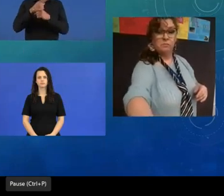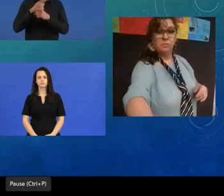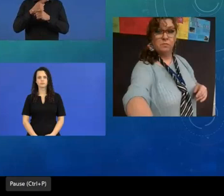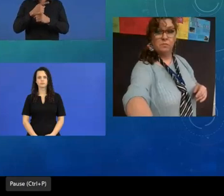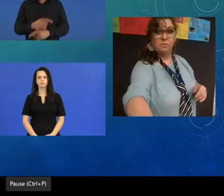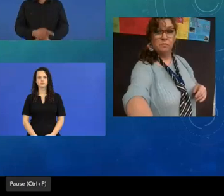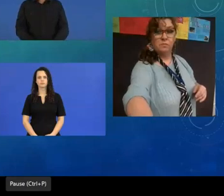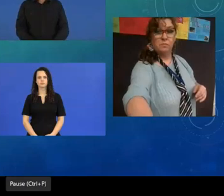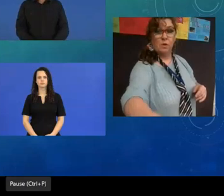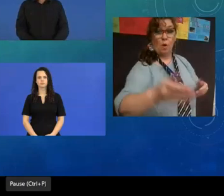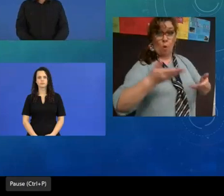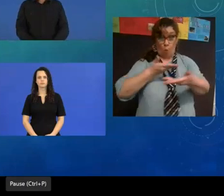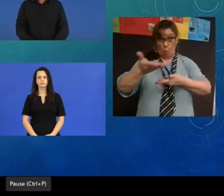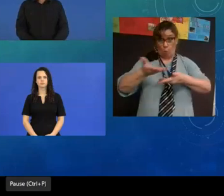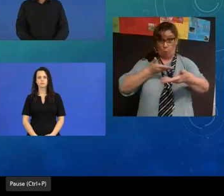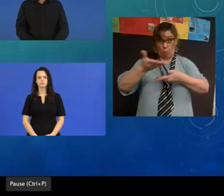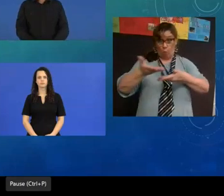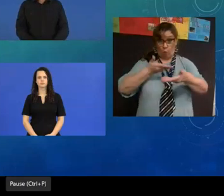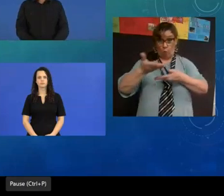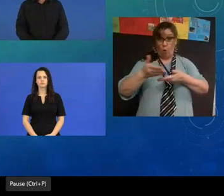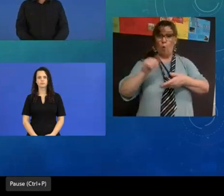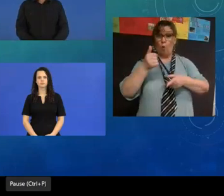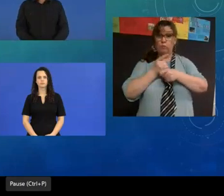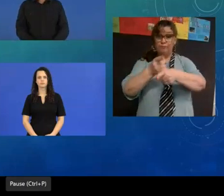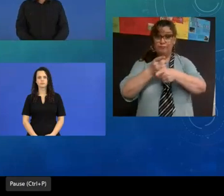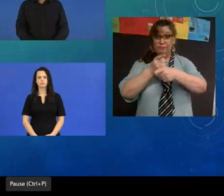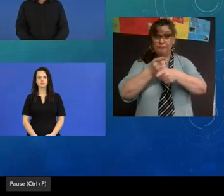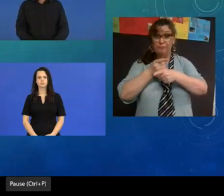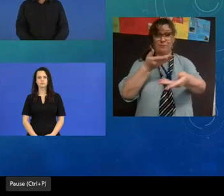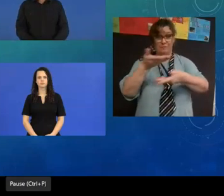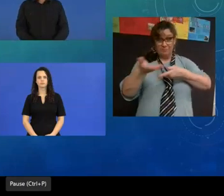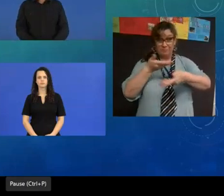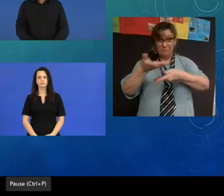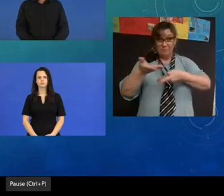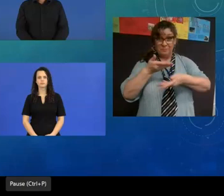discussion or talking about discussion or talking about